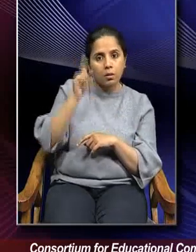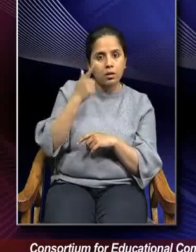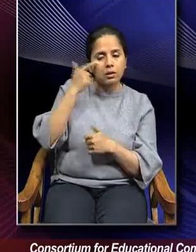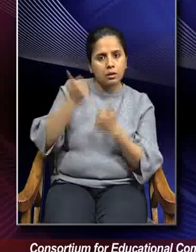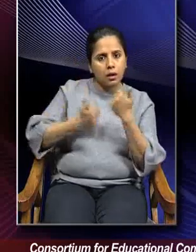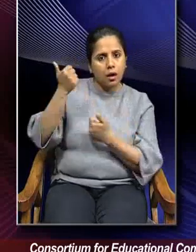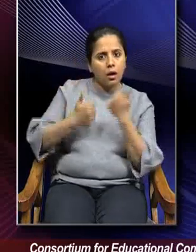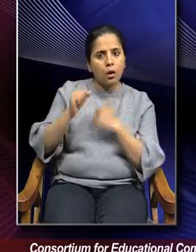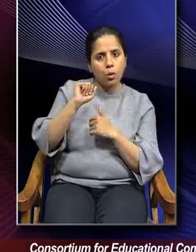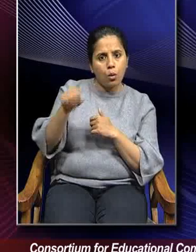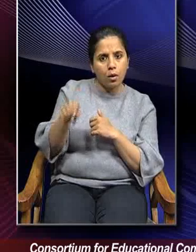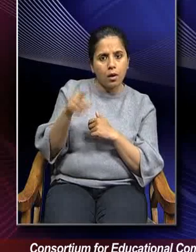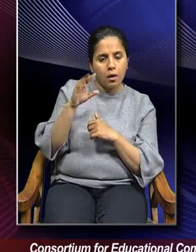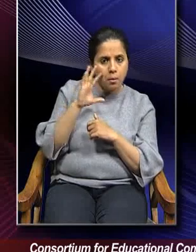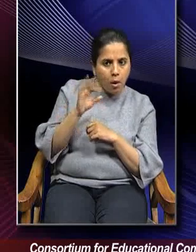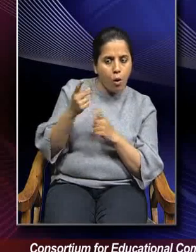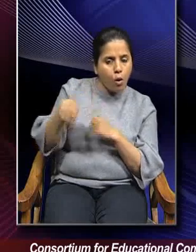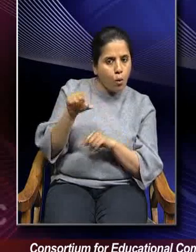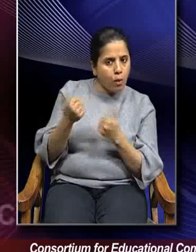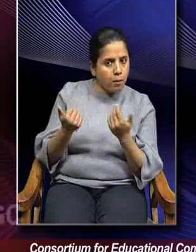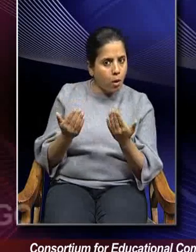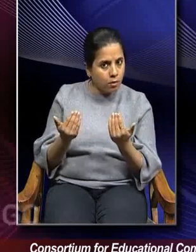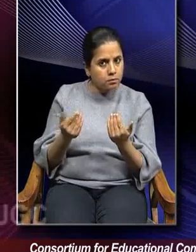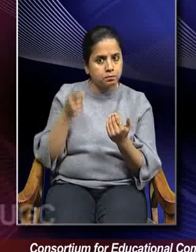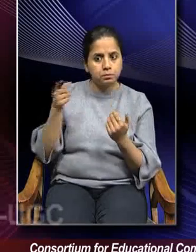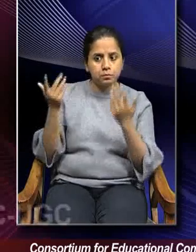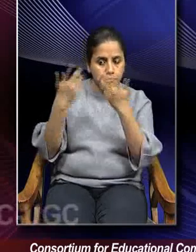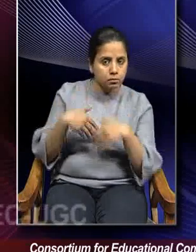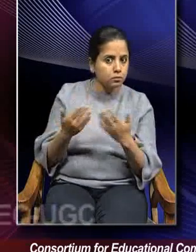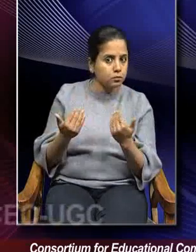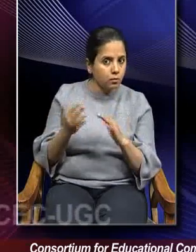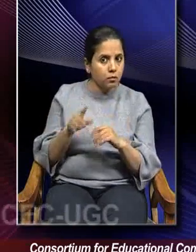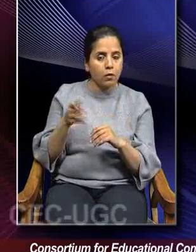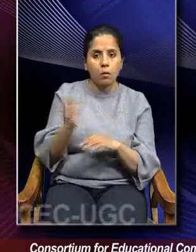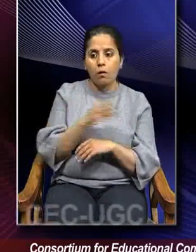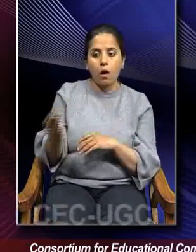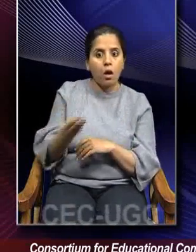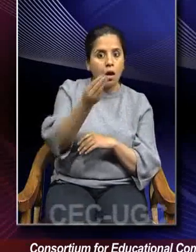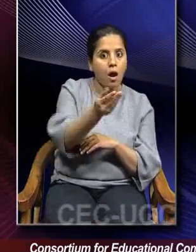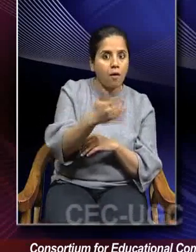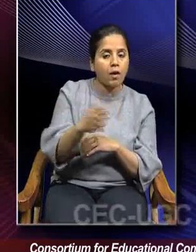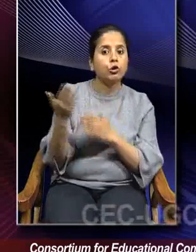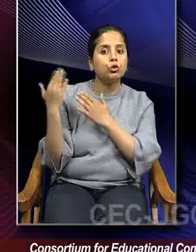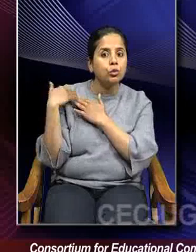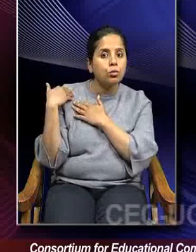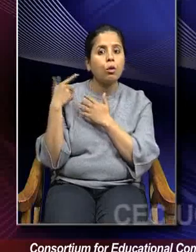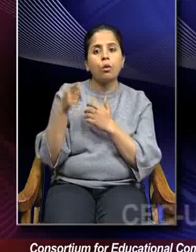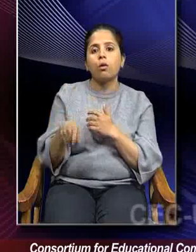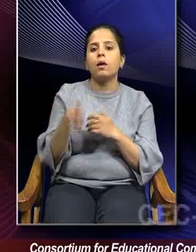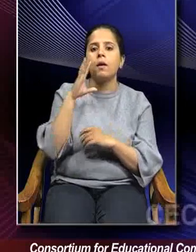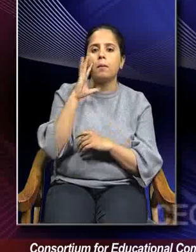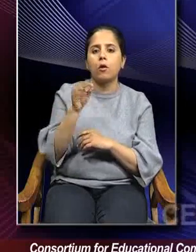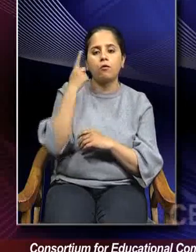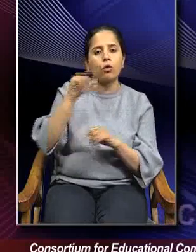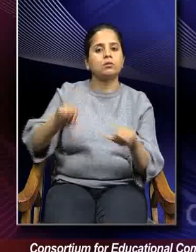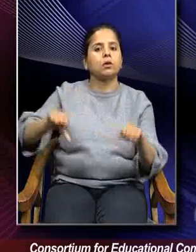critical response, their competencies before assigning those responsibilities which are critical to